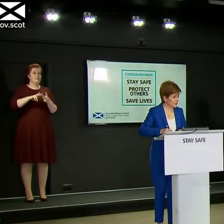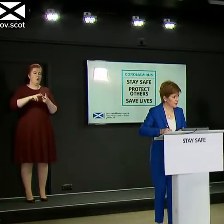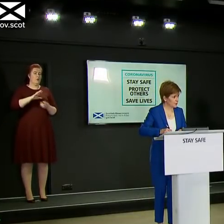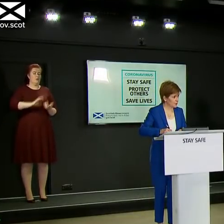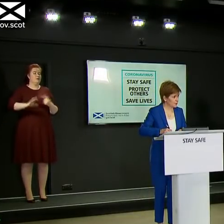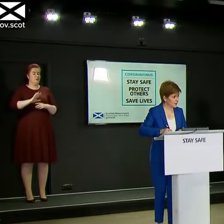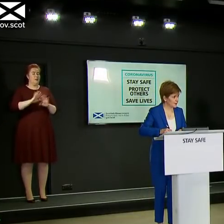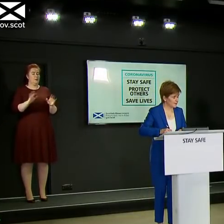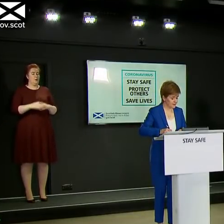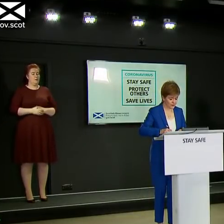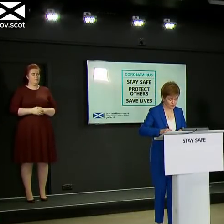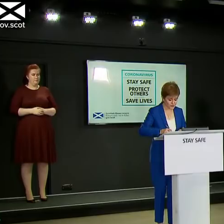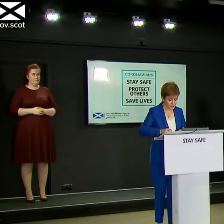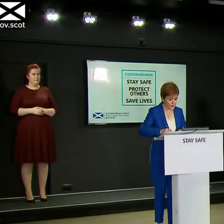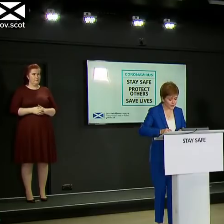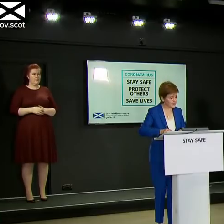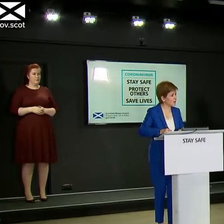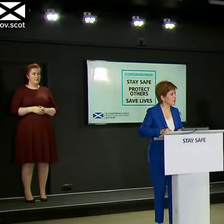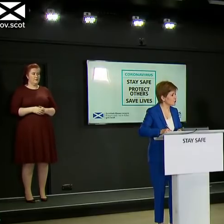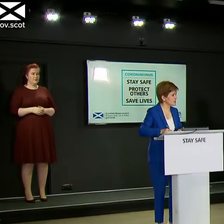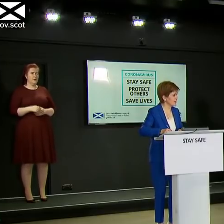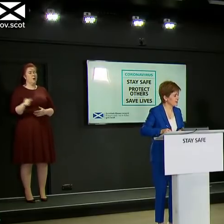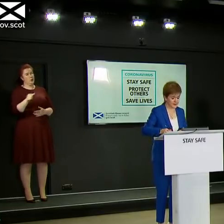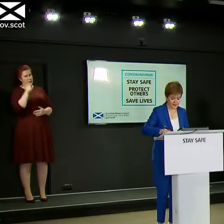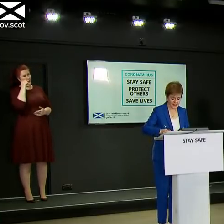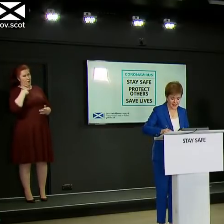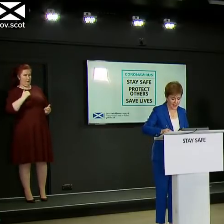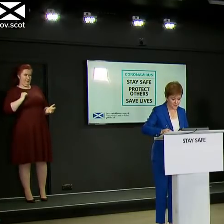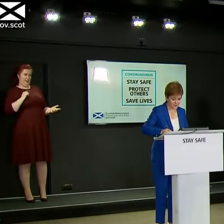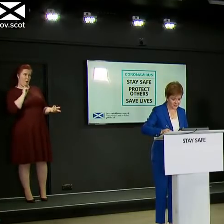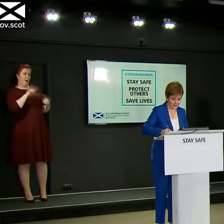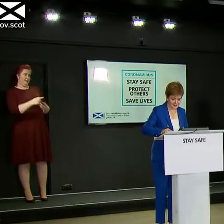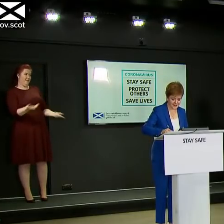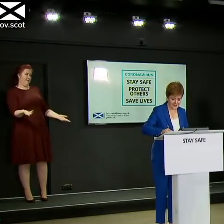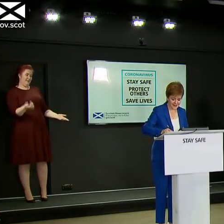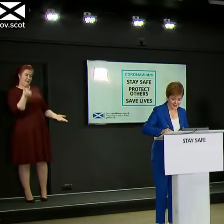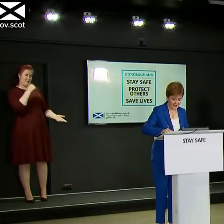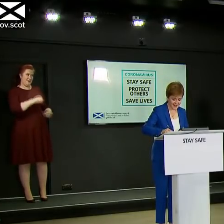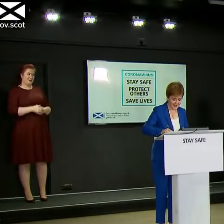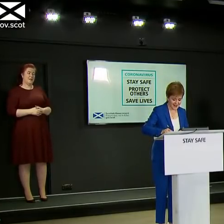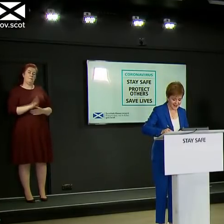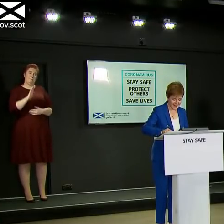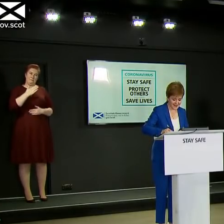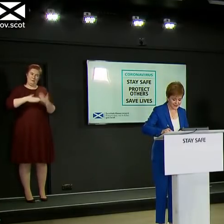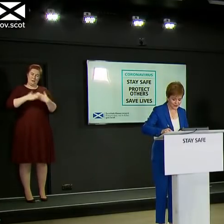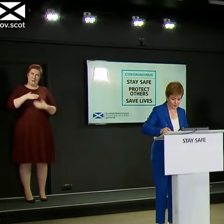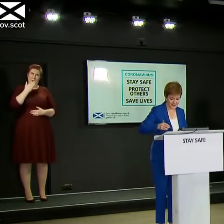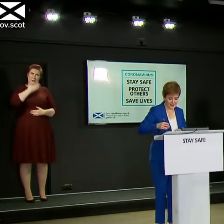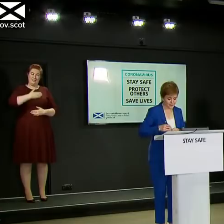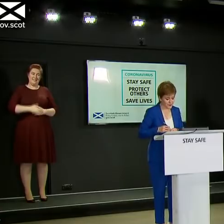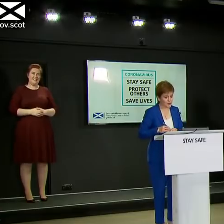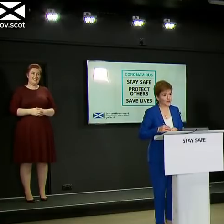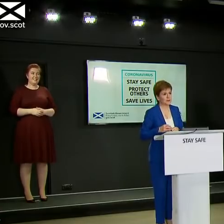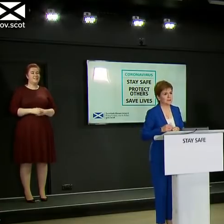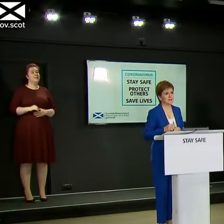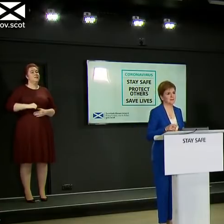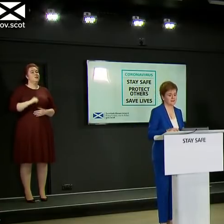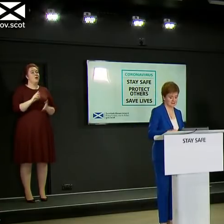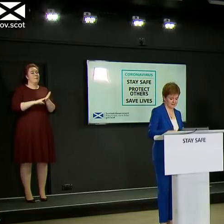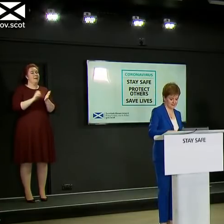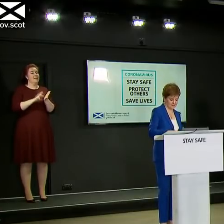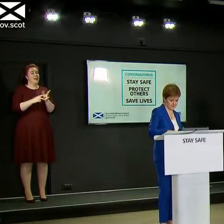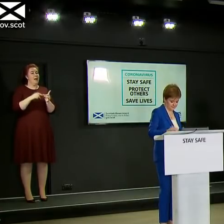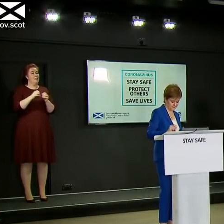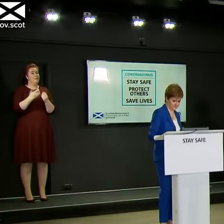air bridges. Sorry, that's all. OK. You should have known I was coming on to it anyway. Yeah, impatient. Sorry about that. Scott McNabb from the Scotsman.